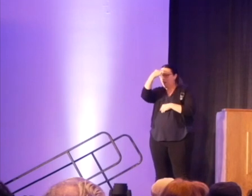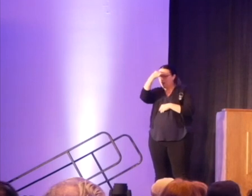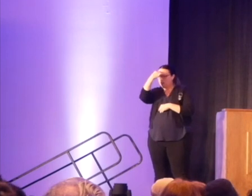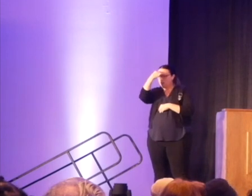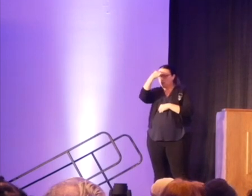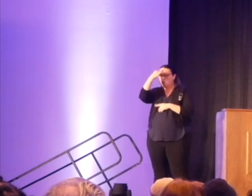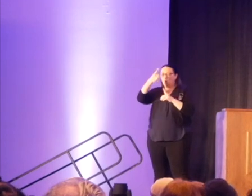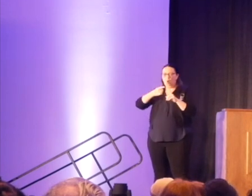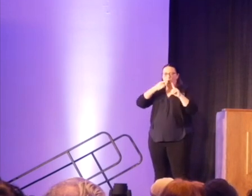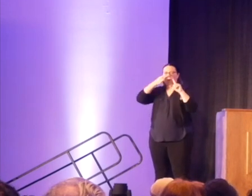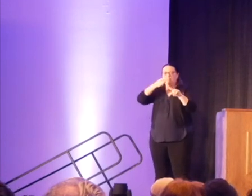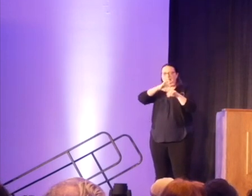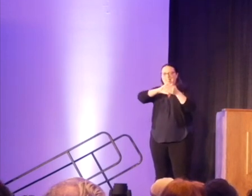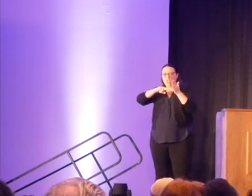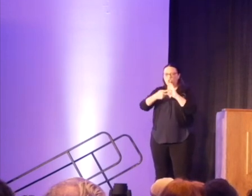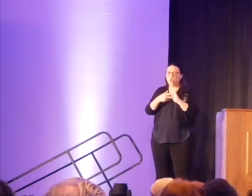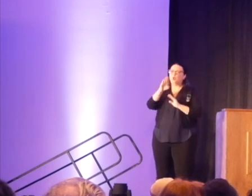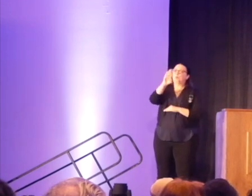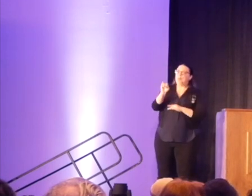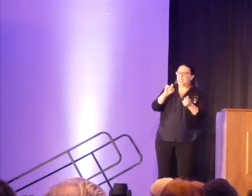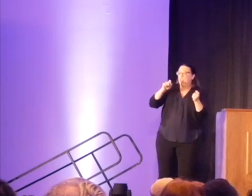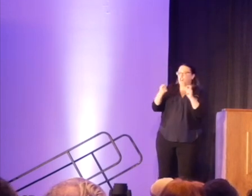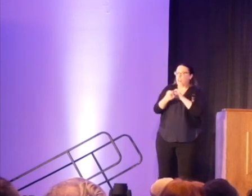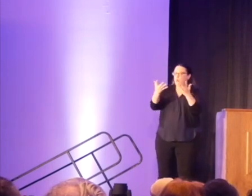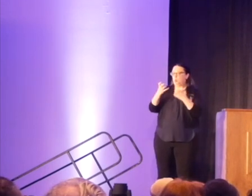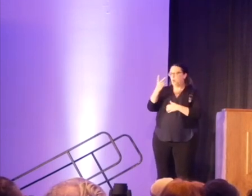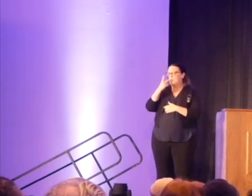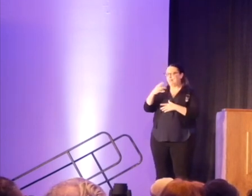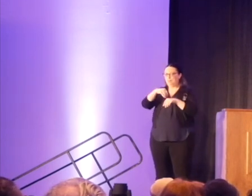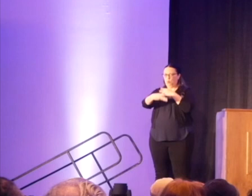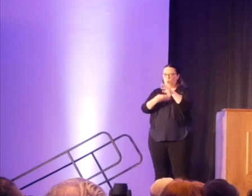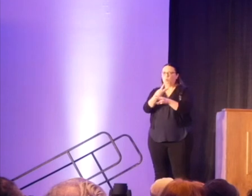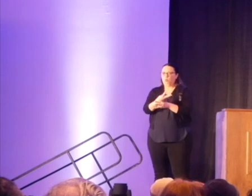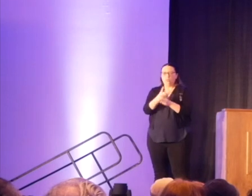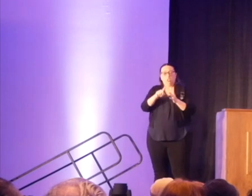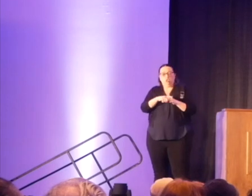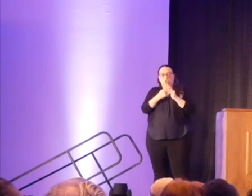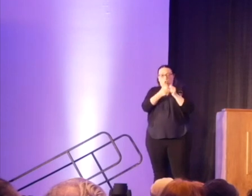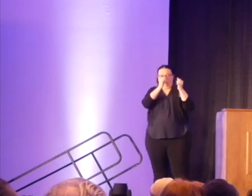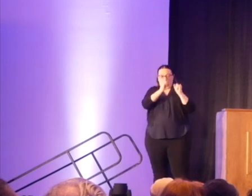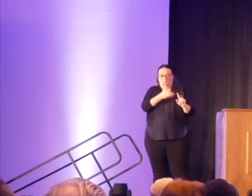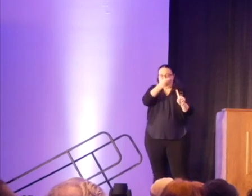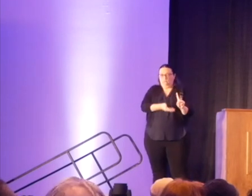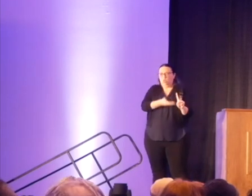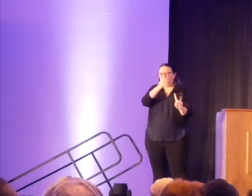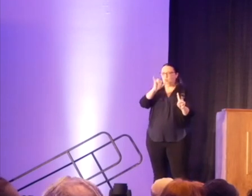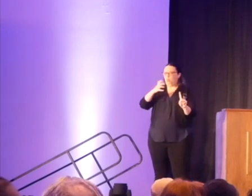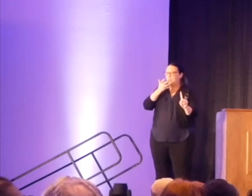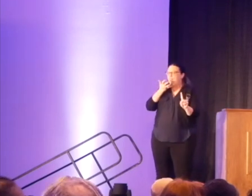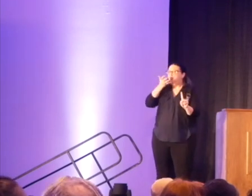be the change we want to see in the world. It really does begin with the individual. So that outcry